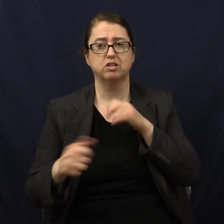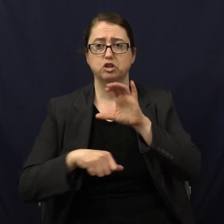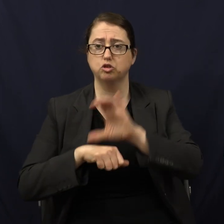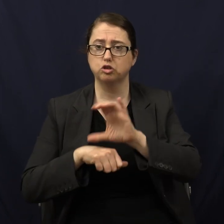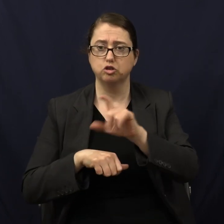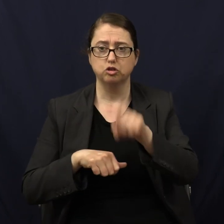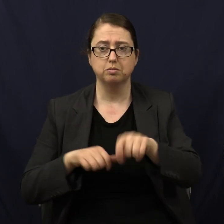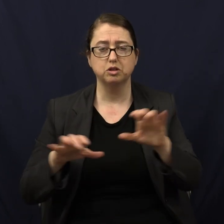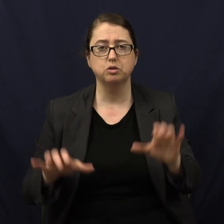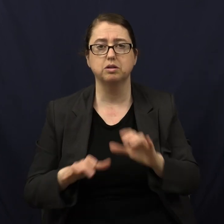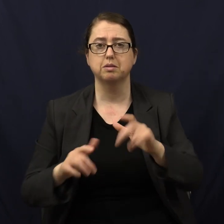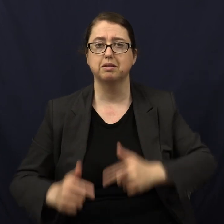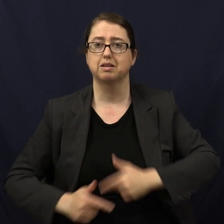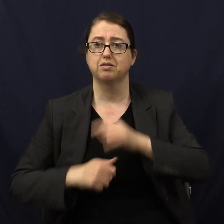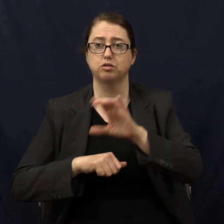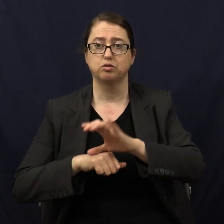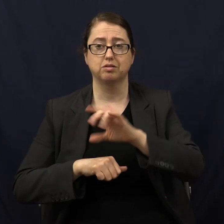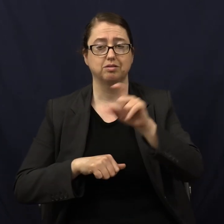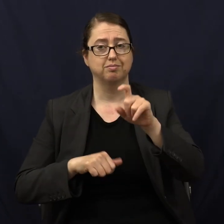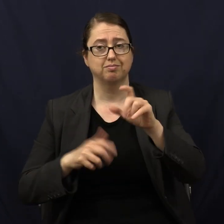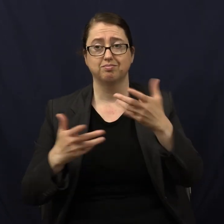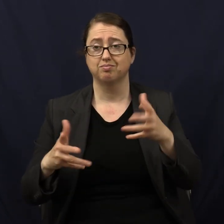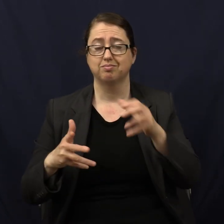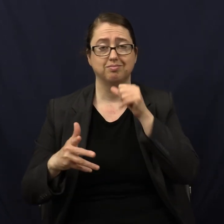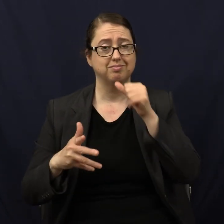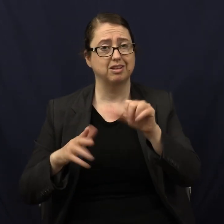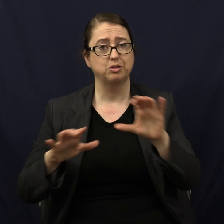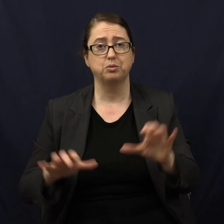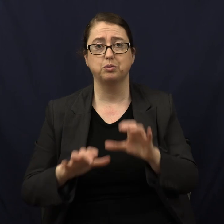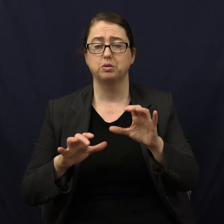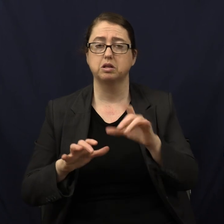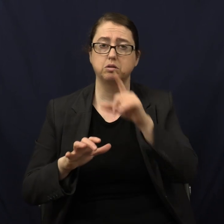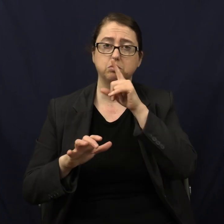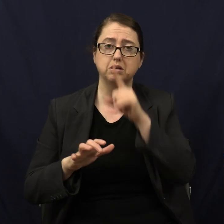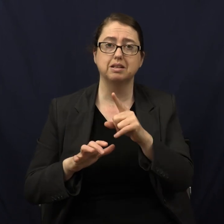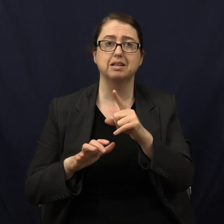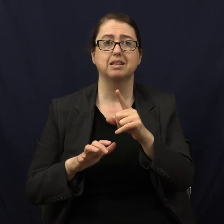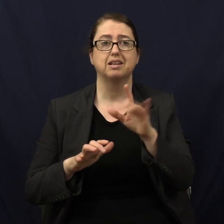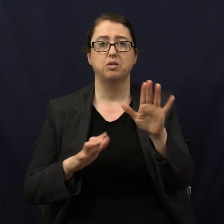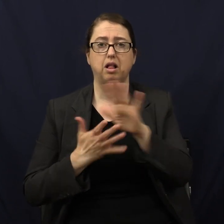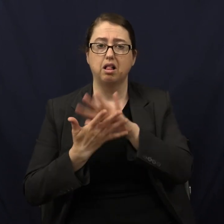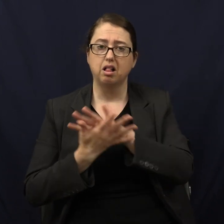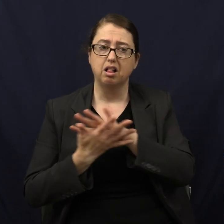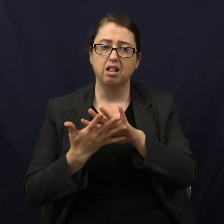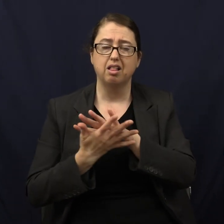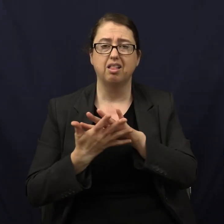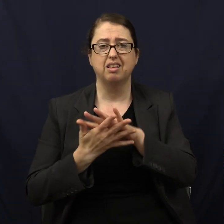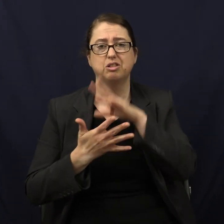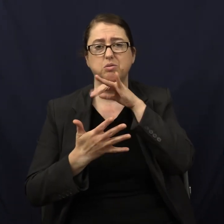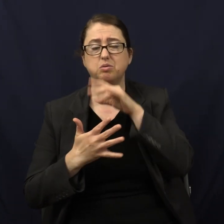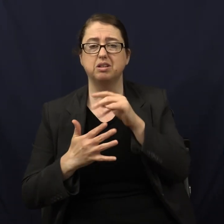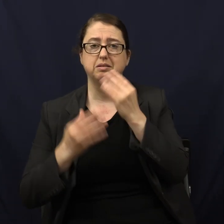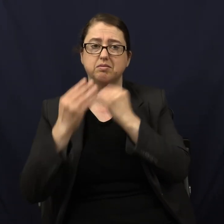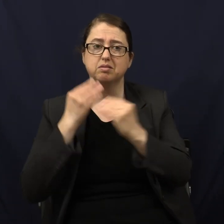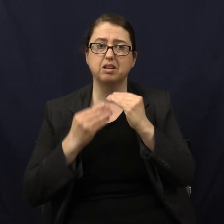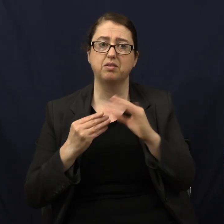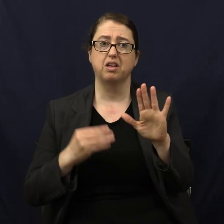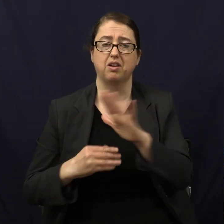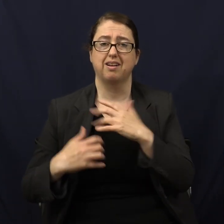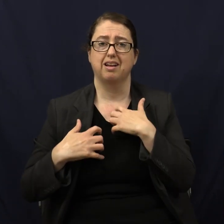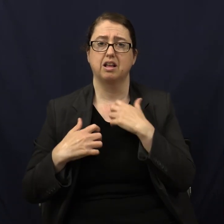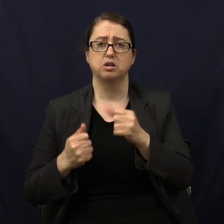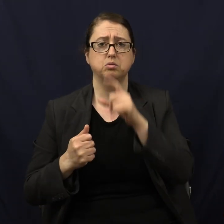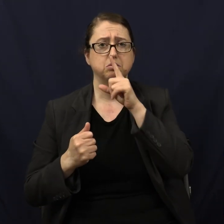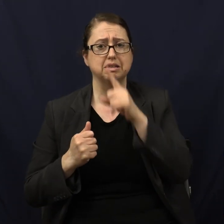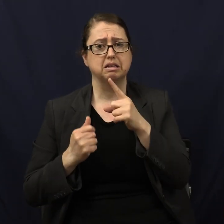church should do in order to be a living church are not done. Through the indulgence of perverted appetite, many place themselves in such a condition of health that